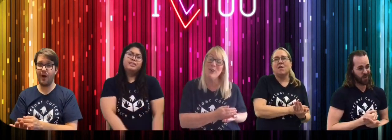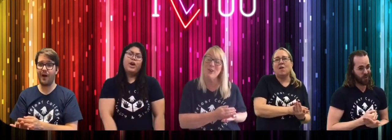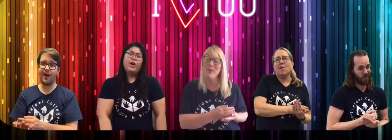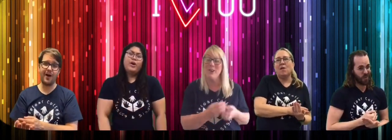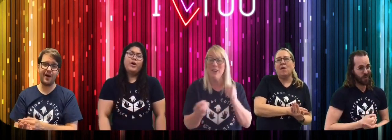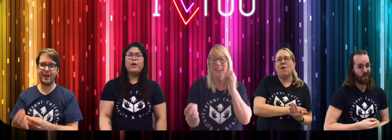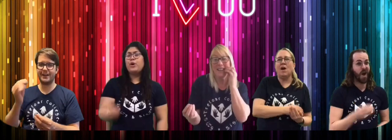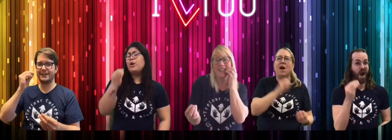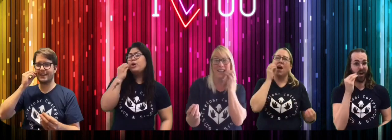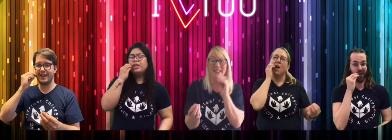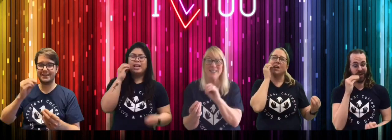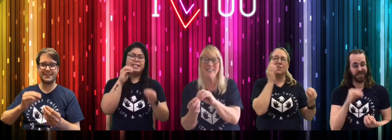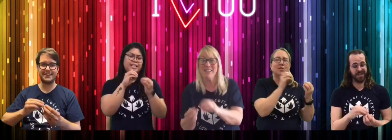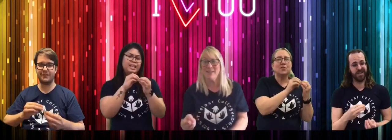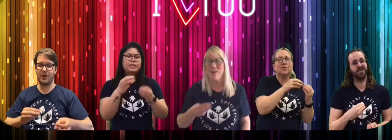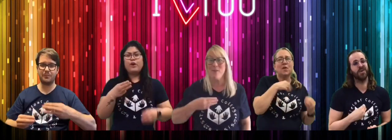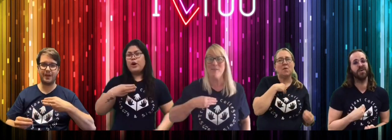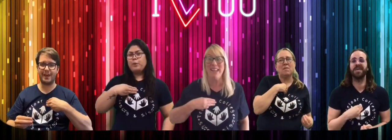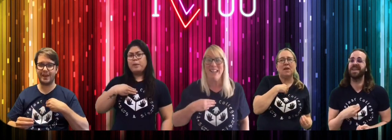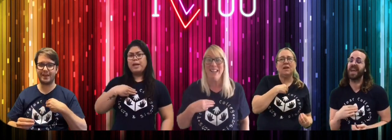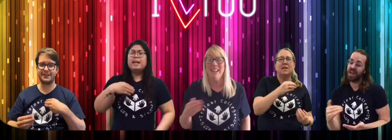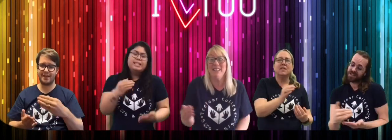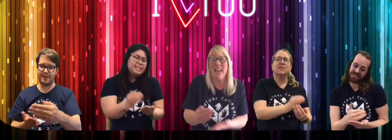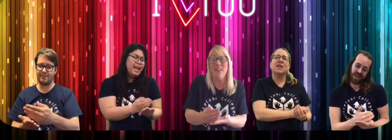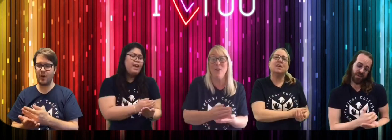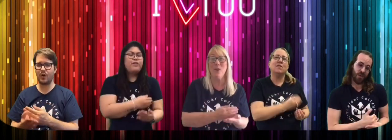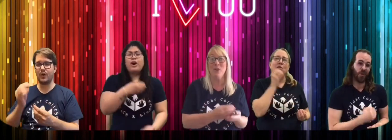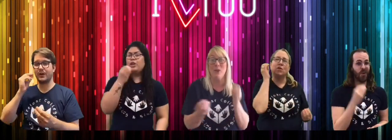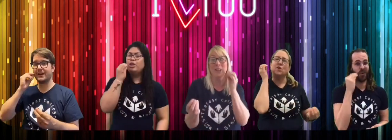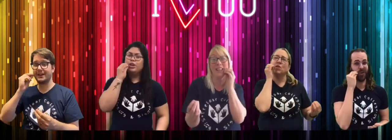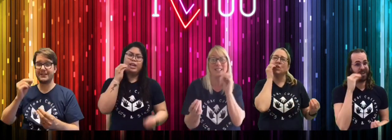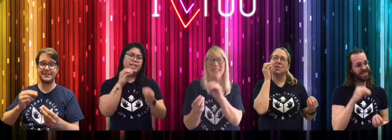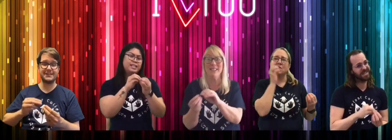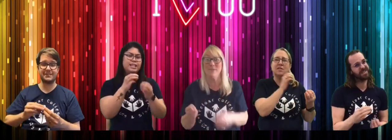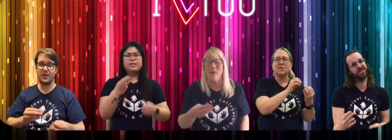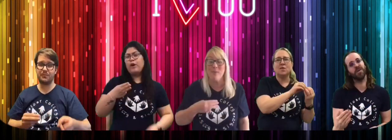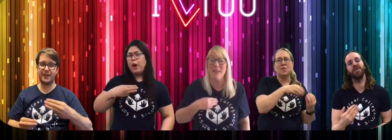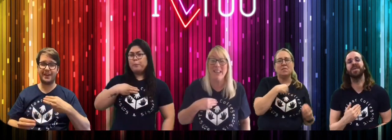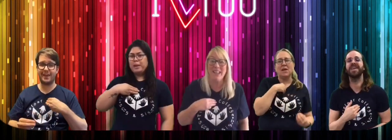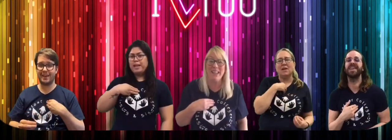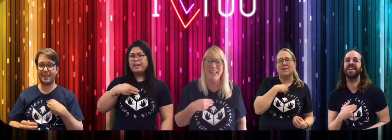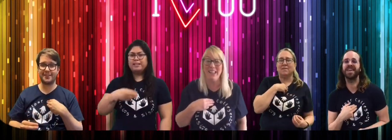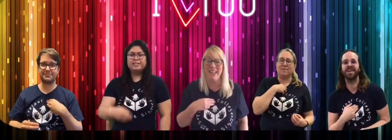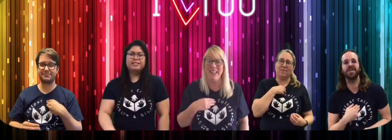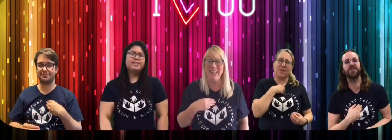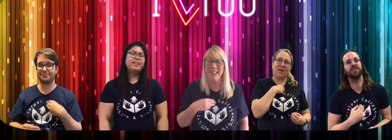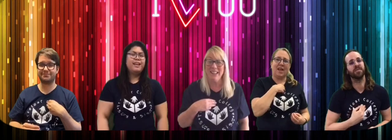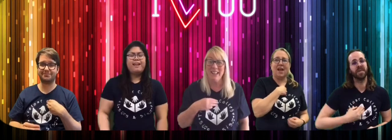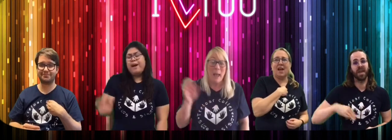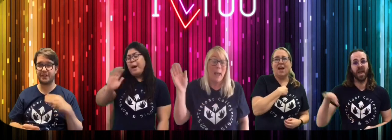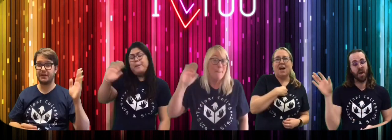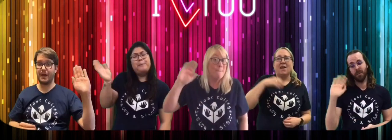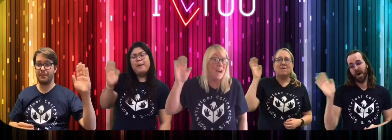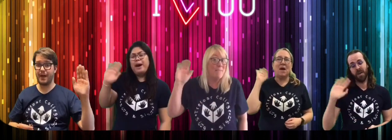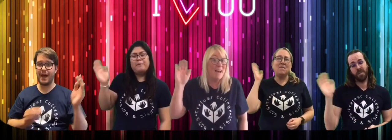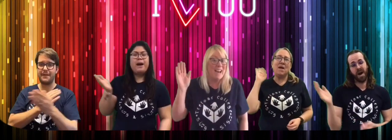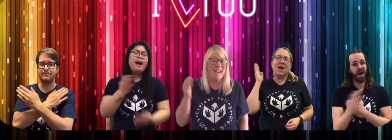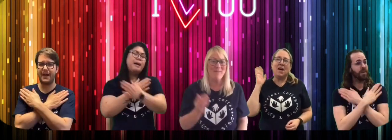Your kisses for me. Save all your kisses for me. Bye-bye,